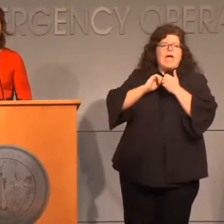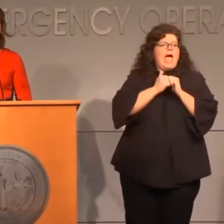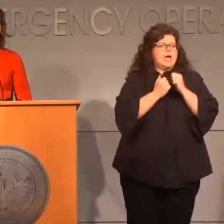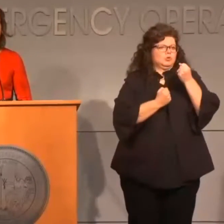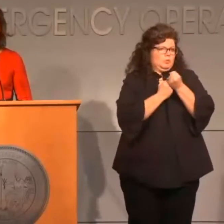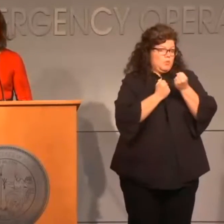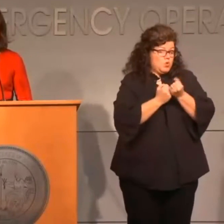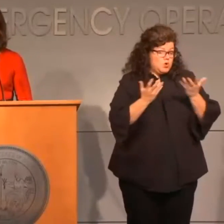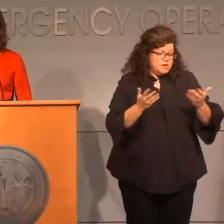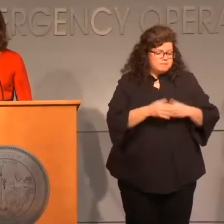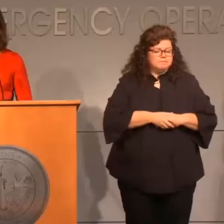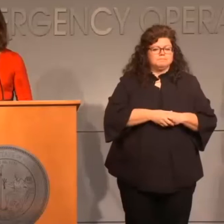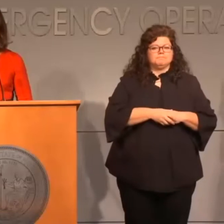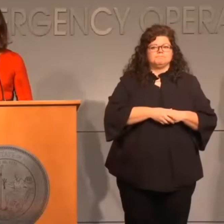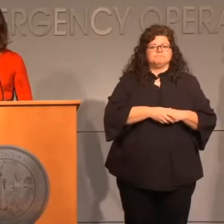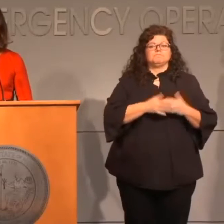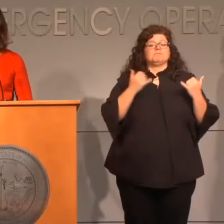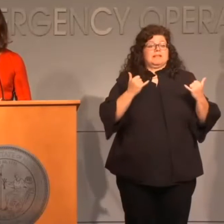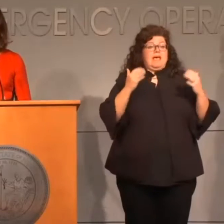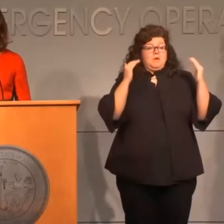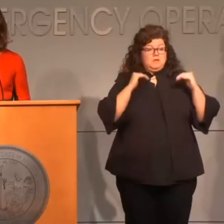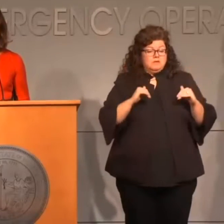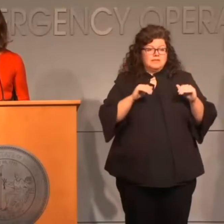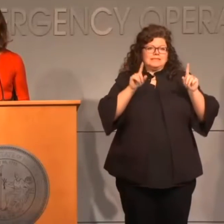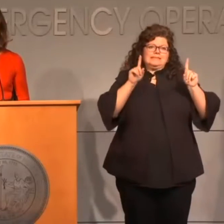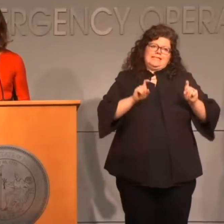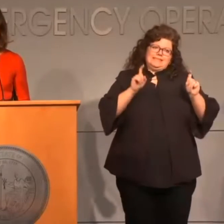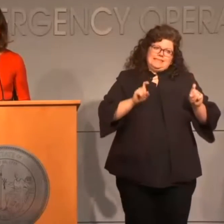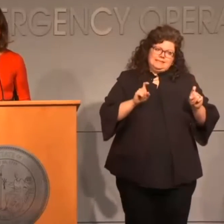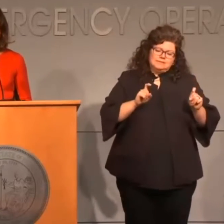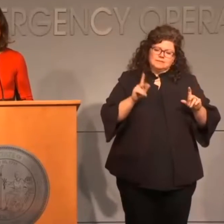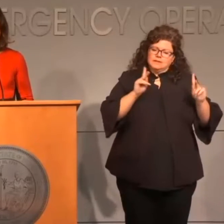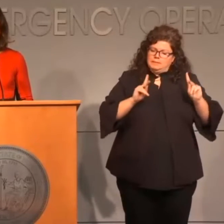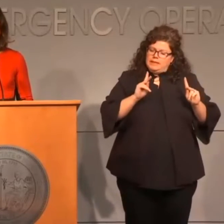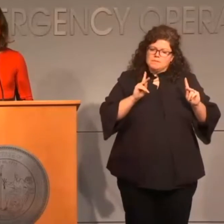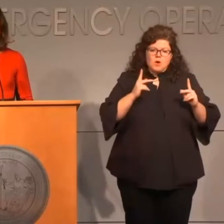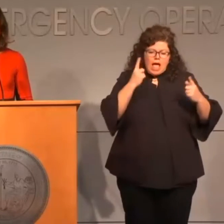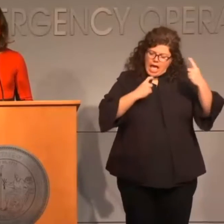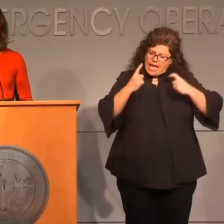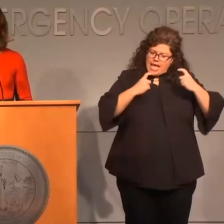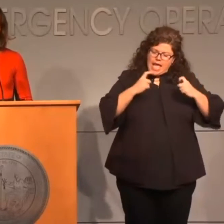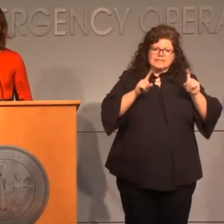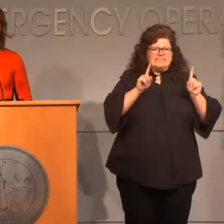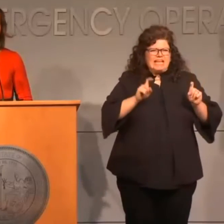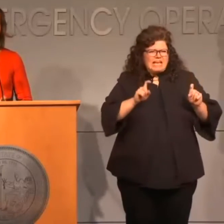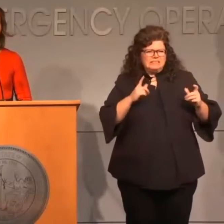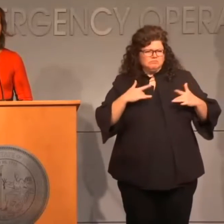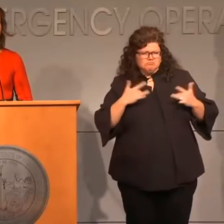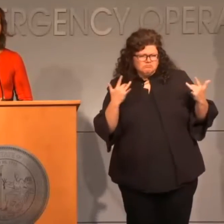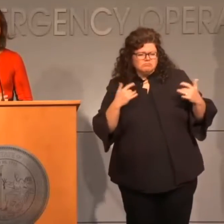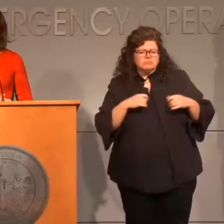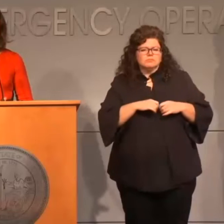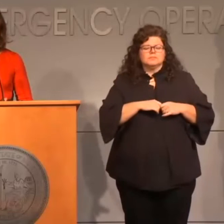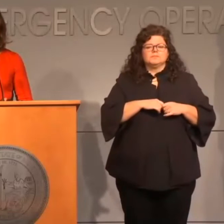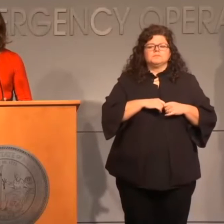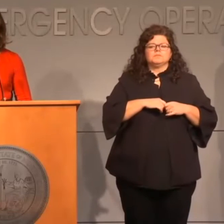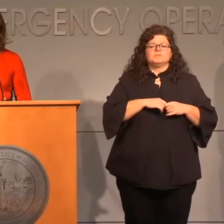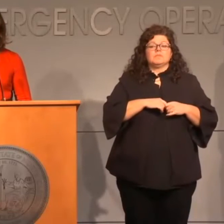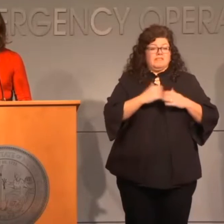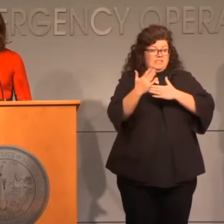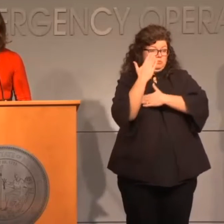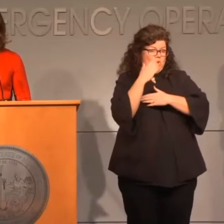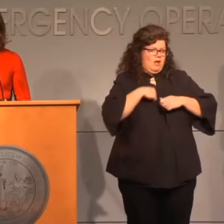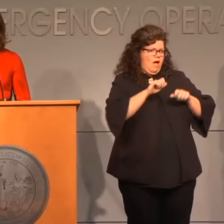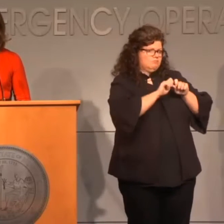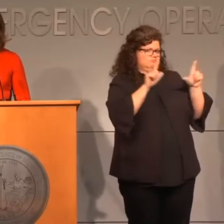I'm also going to revisit testing because obviously that has been a big point of interest. And you will see, as our posting on our dashboard this